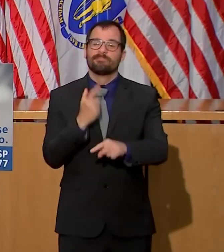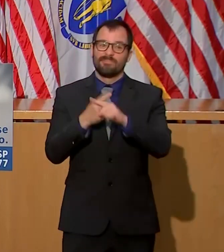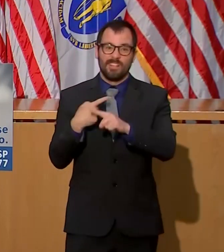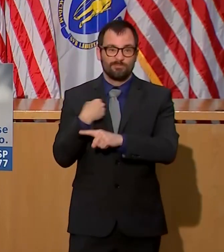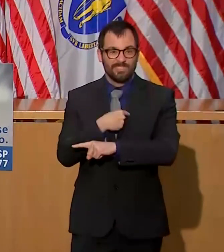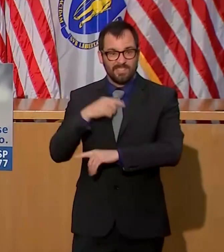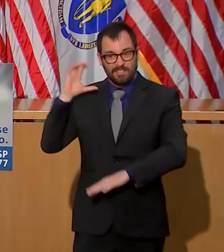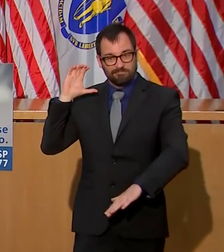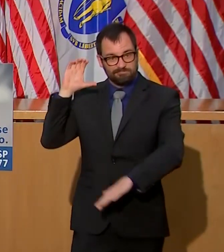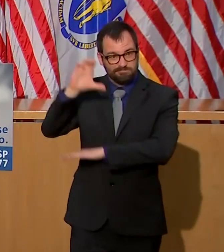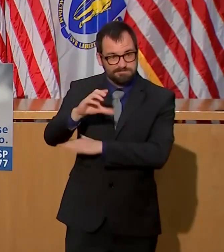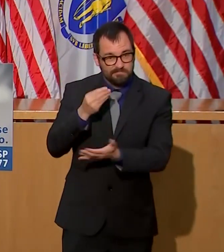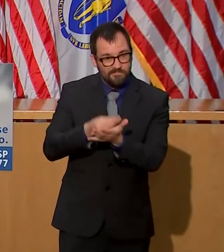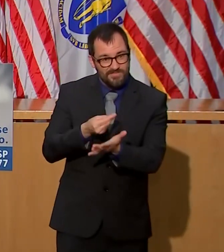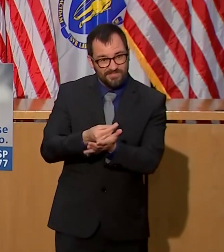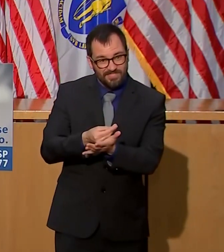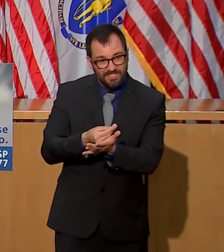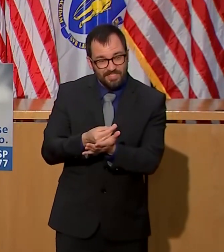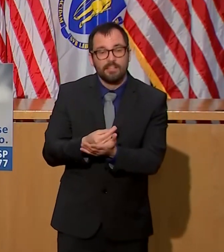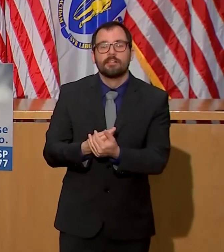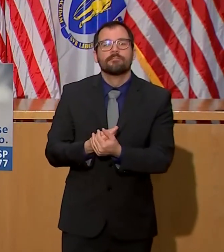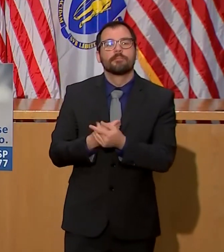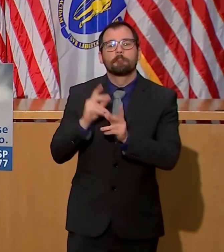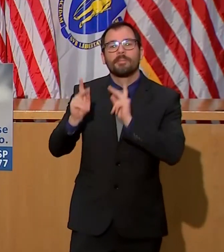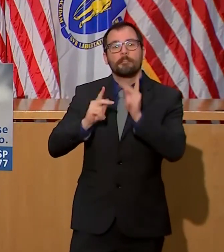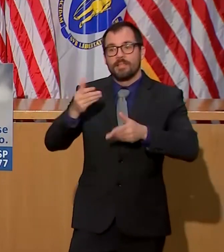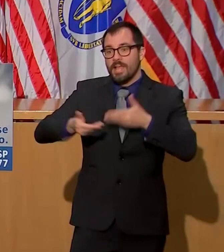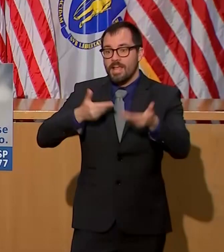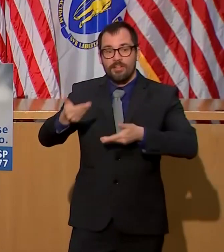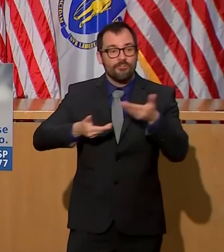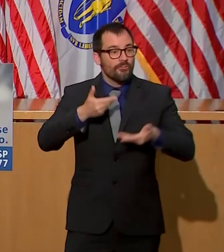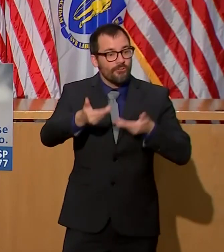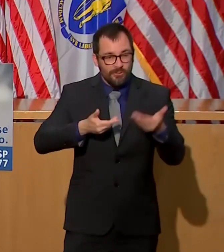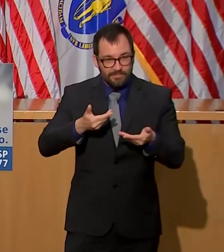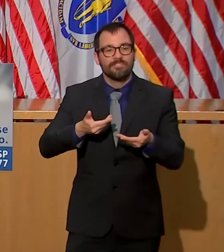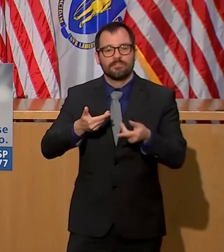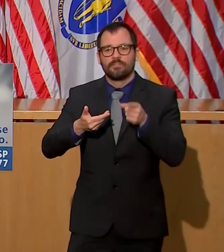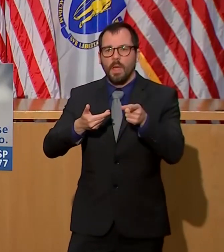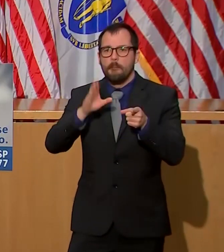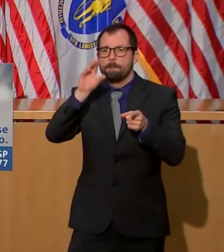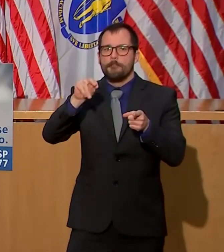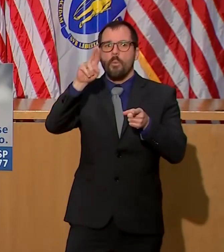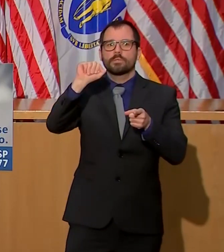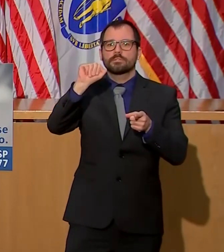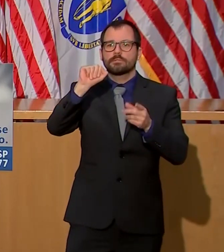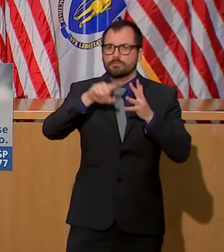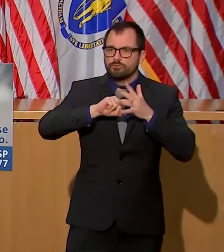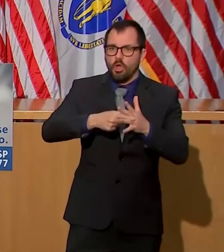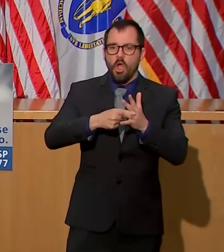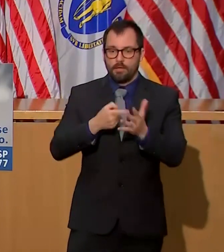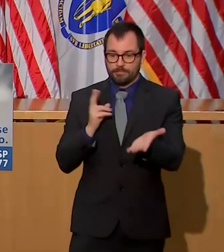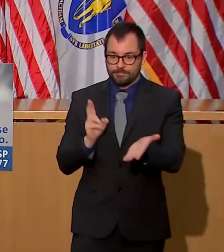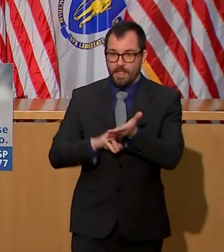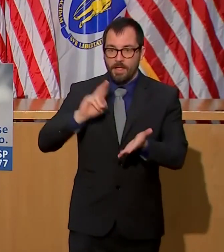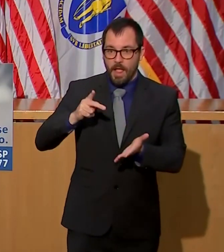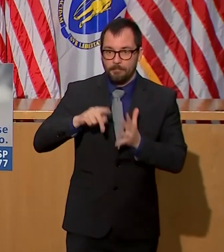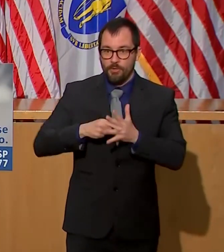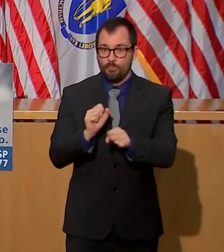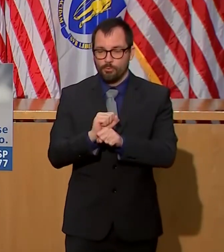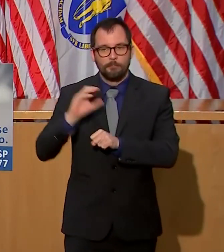We also developed a three-pronged approach to expanded capacity for COVID-19 dedicated nursing facilities.